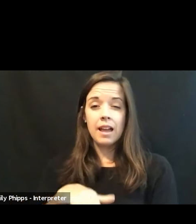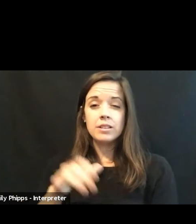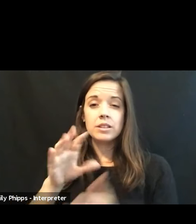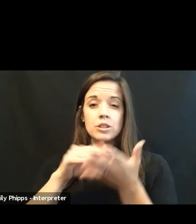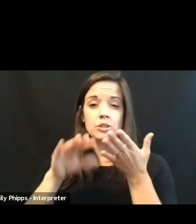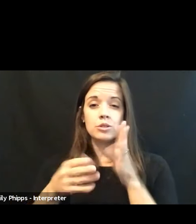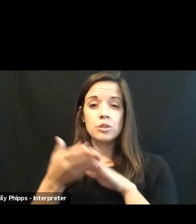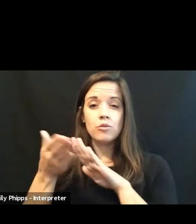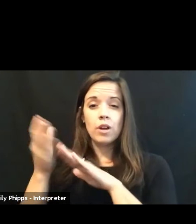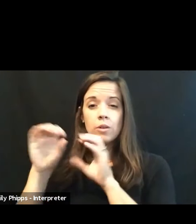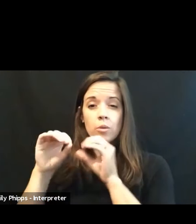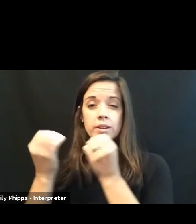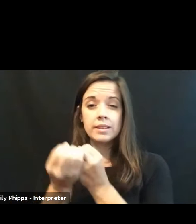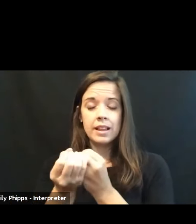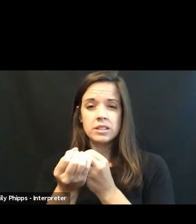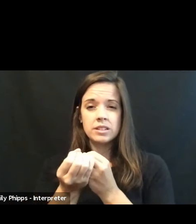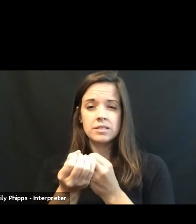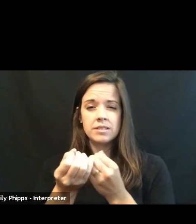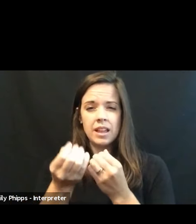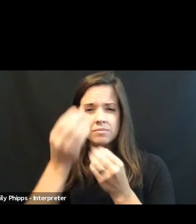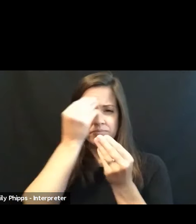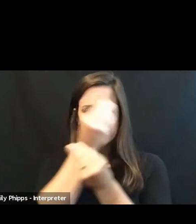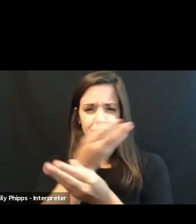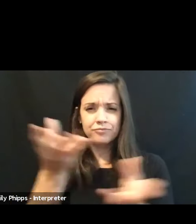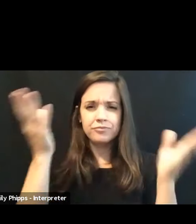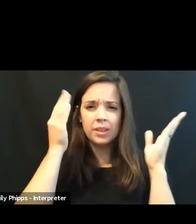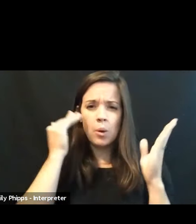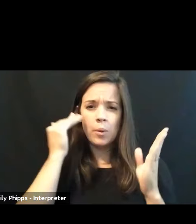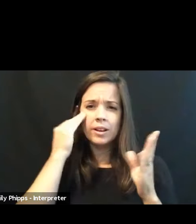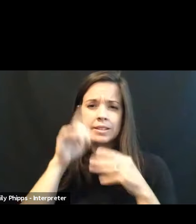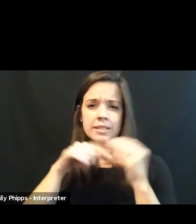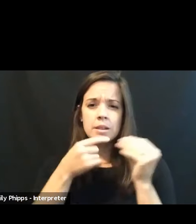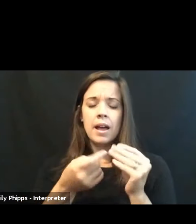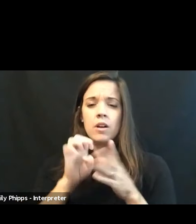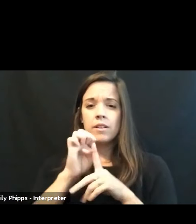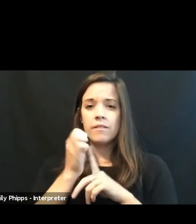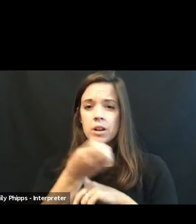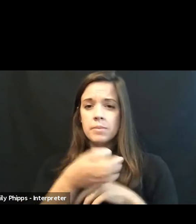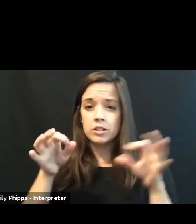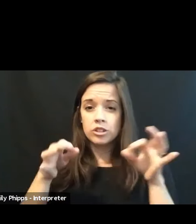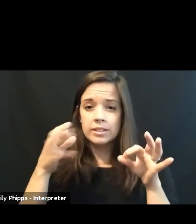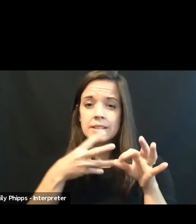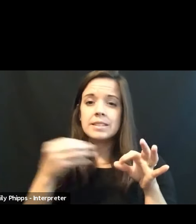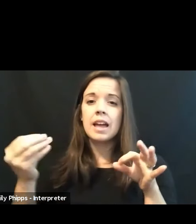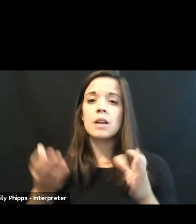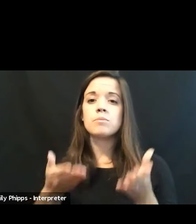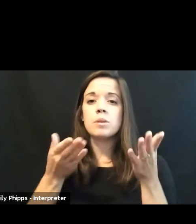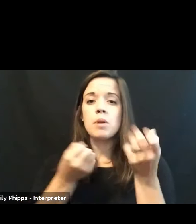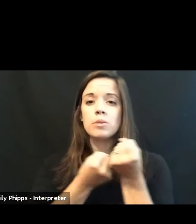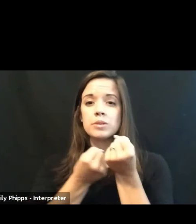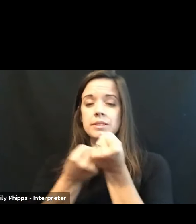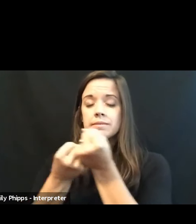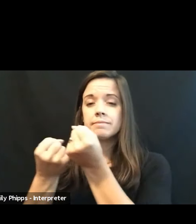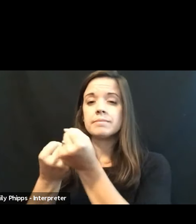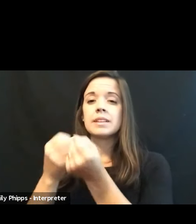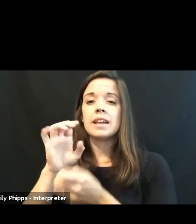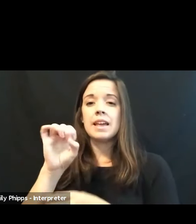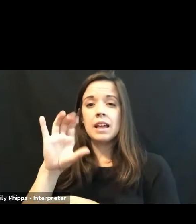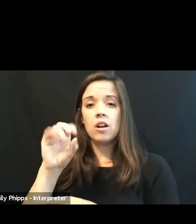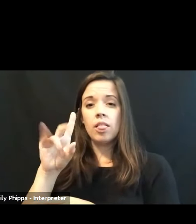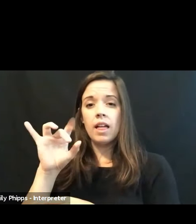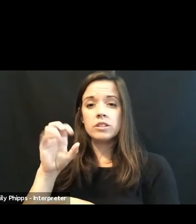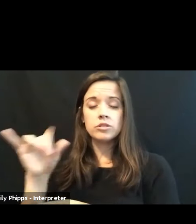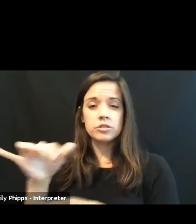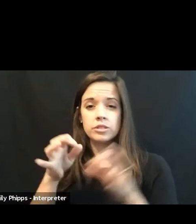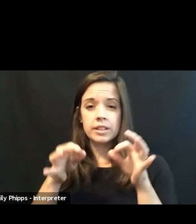that raises environmental justice awareness and promotes ecological initiatives in the student body through activities like